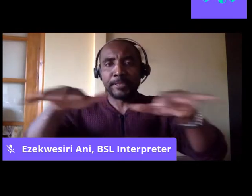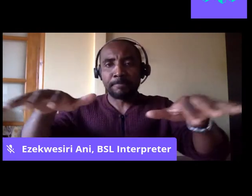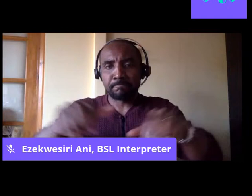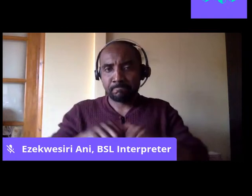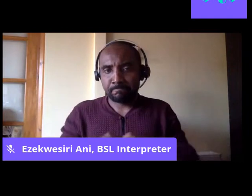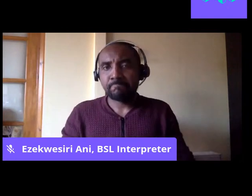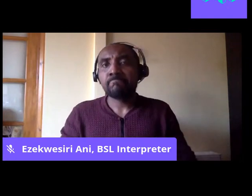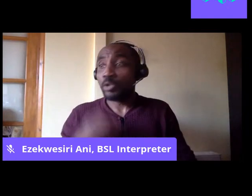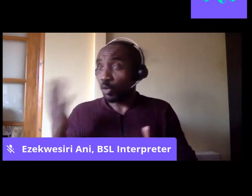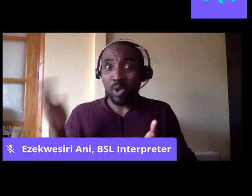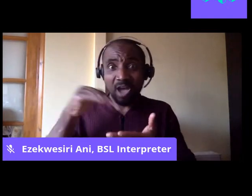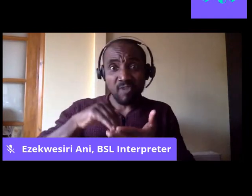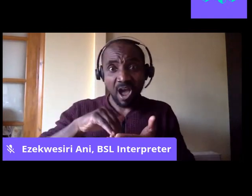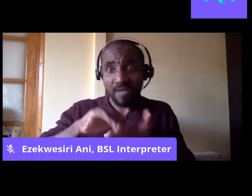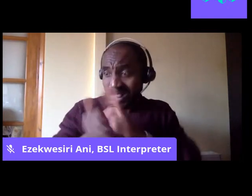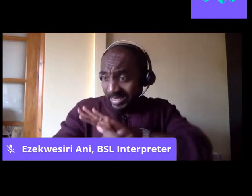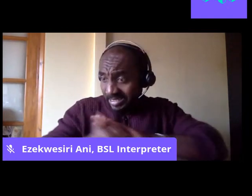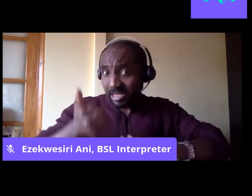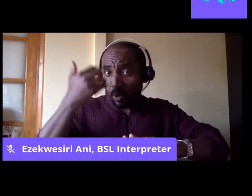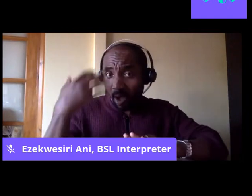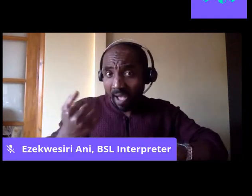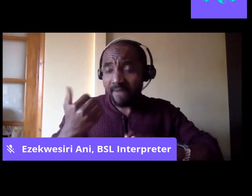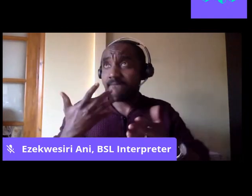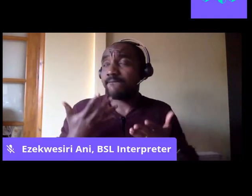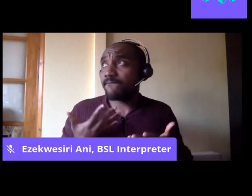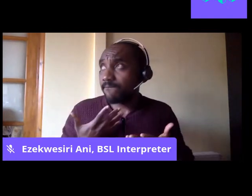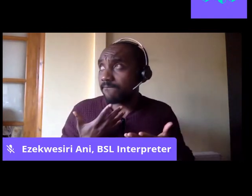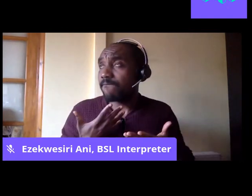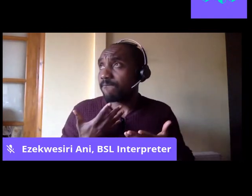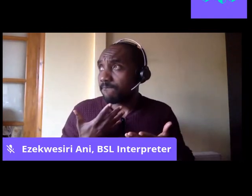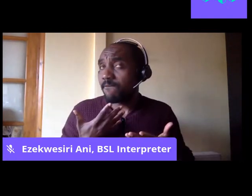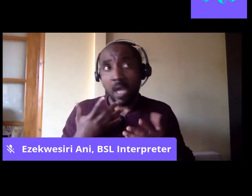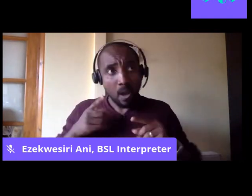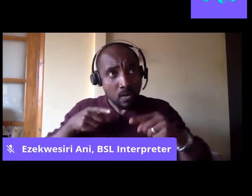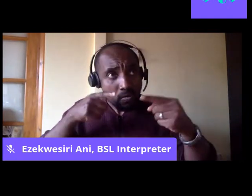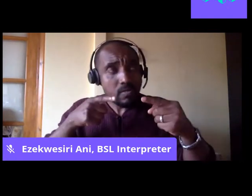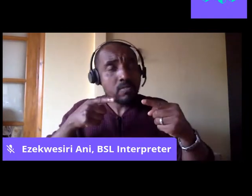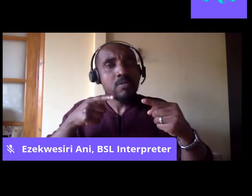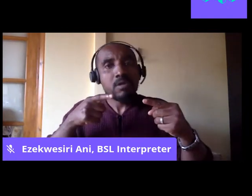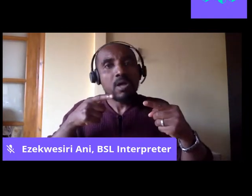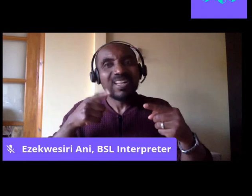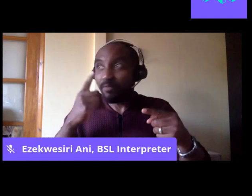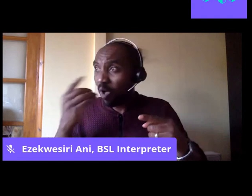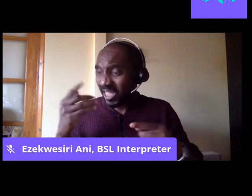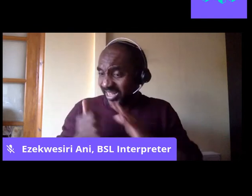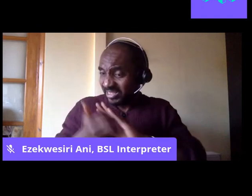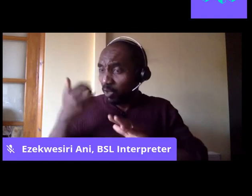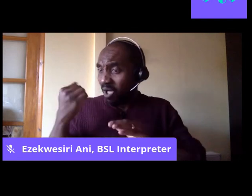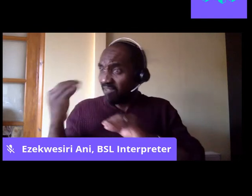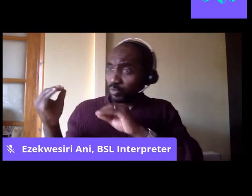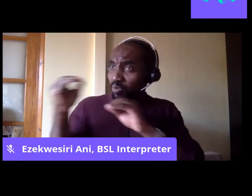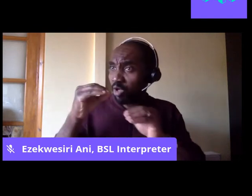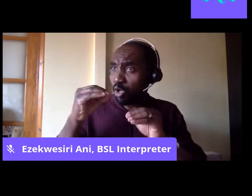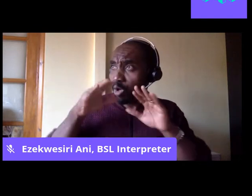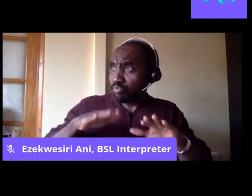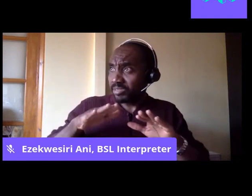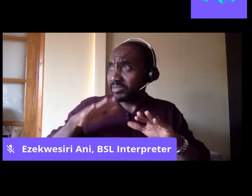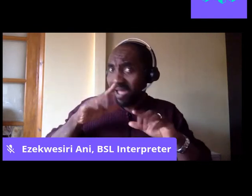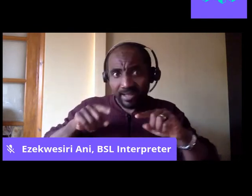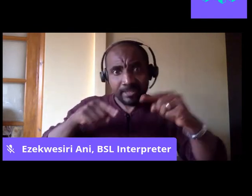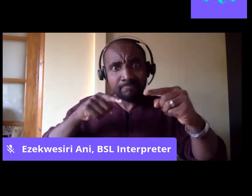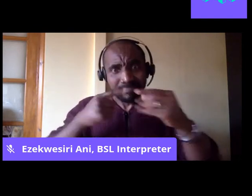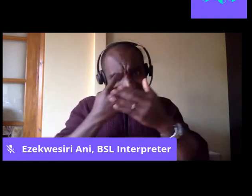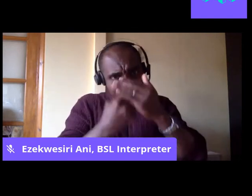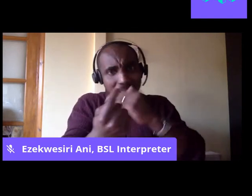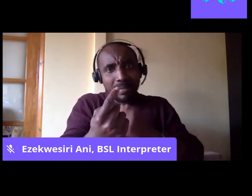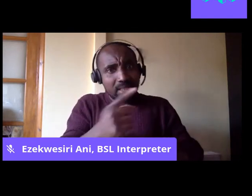technical skills that they've developed to agitate for independence. And so what that meant was that just